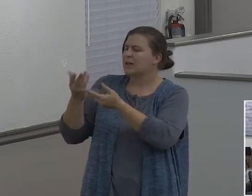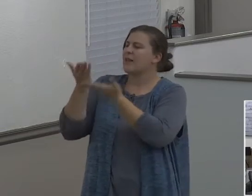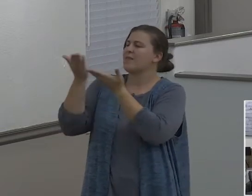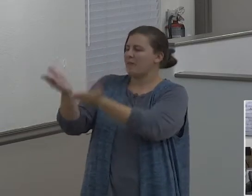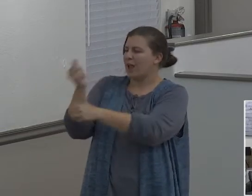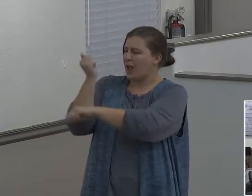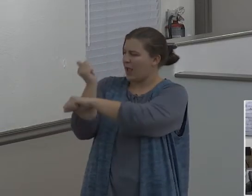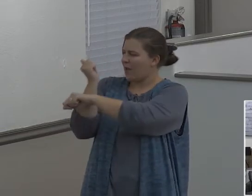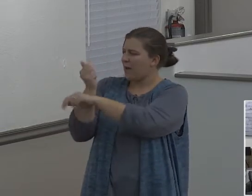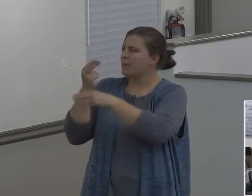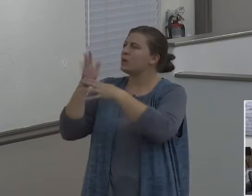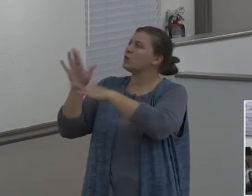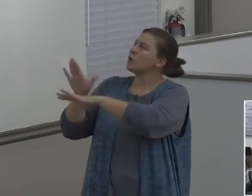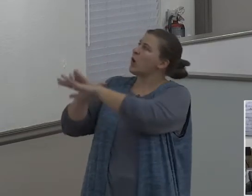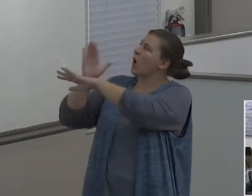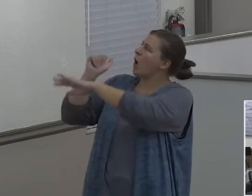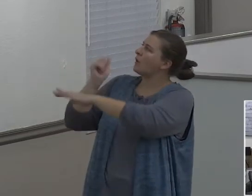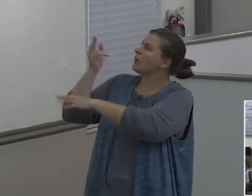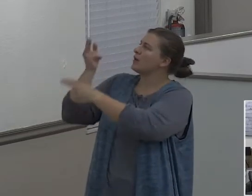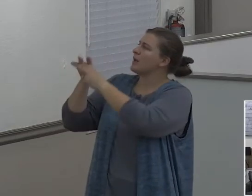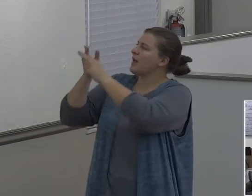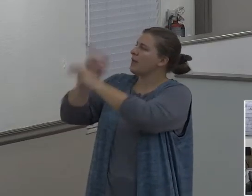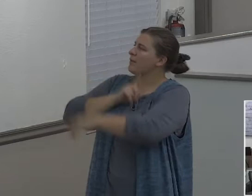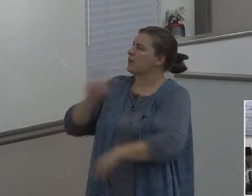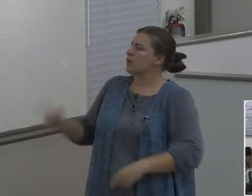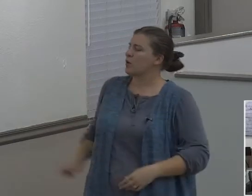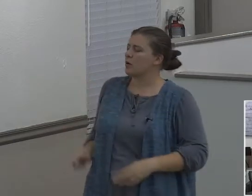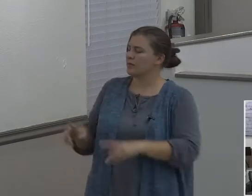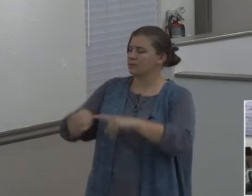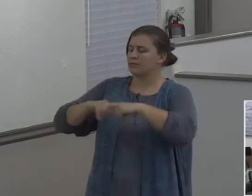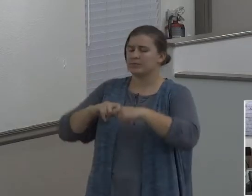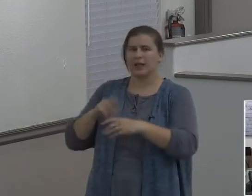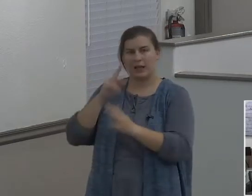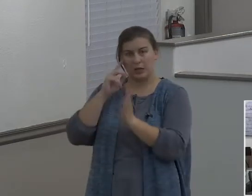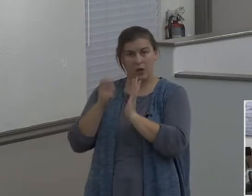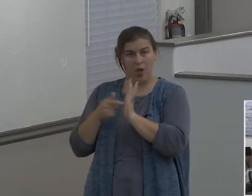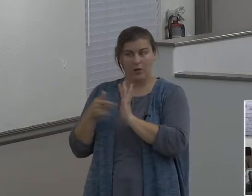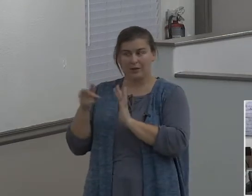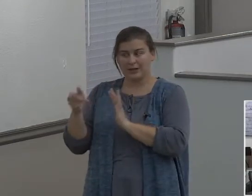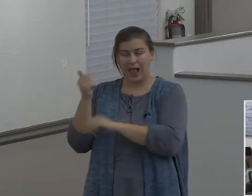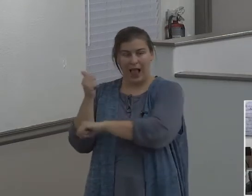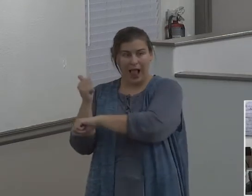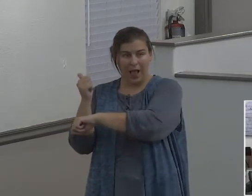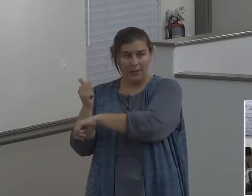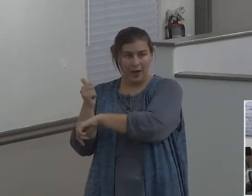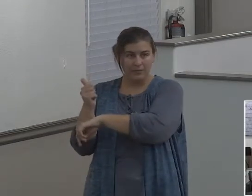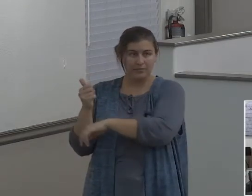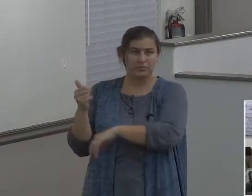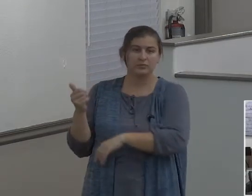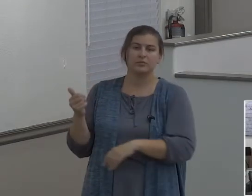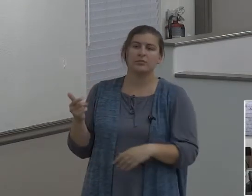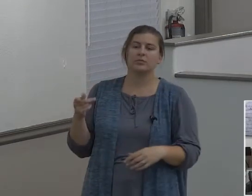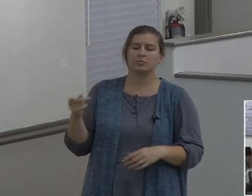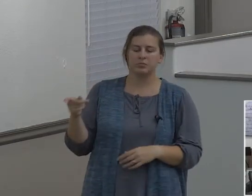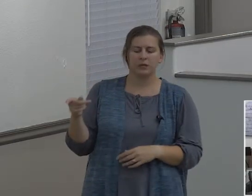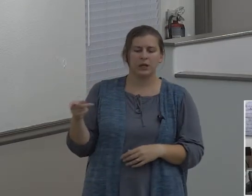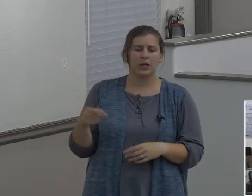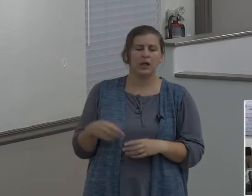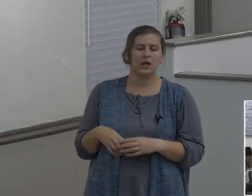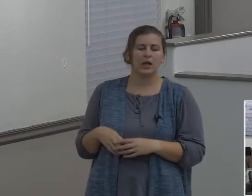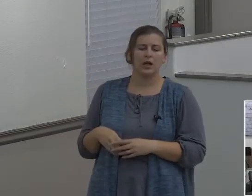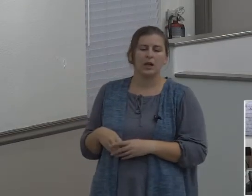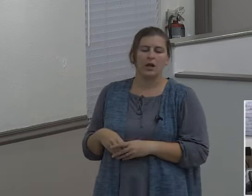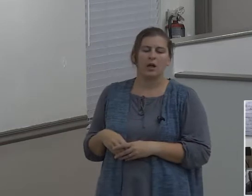the name of the Lord. Now, notice something about Abram. And he's also, and of course, we know his name was later changed to Abraham. So Abraham